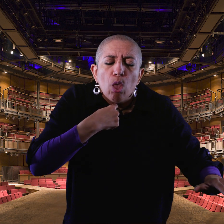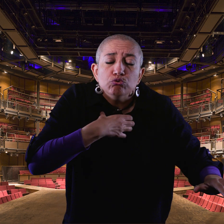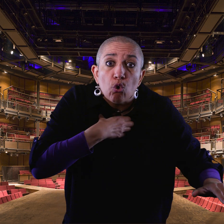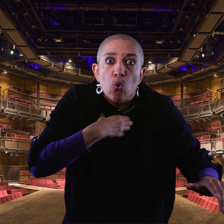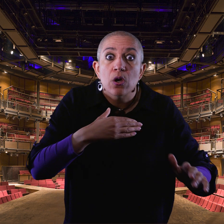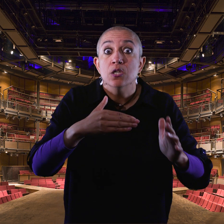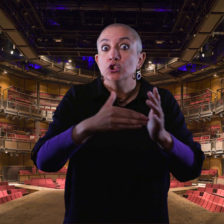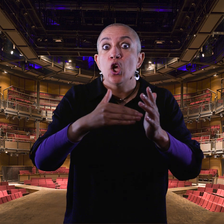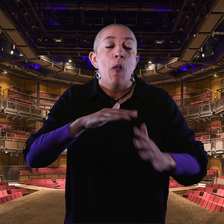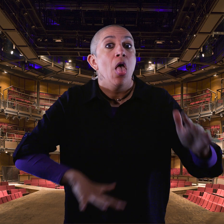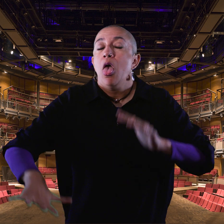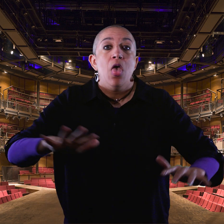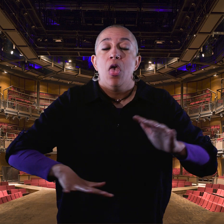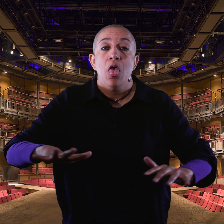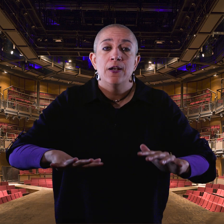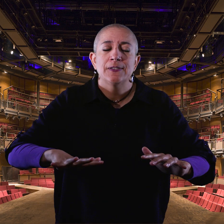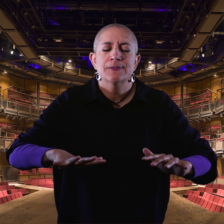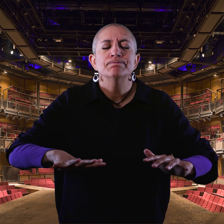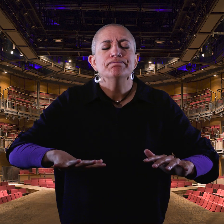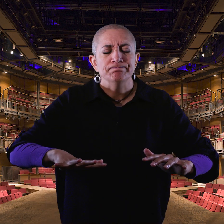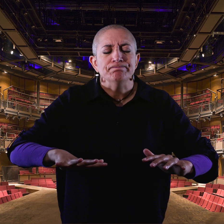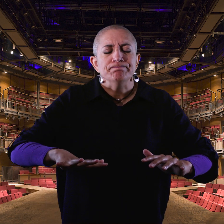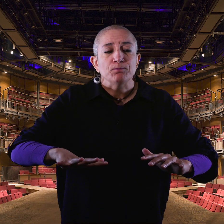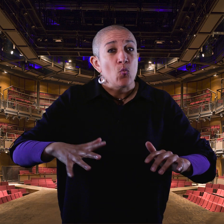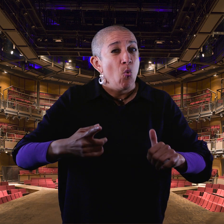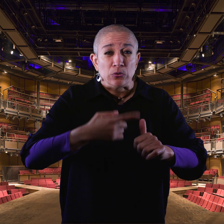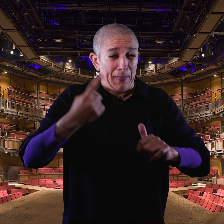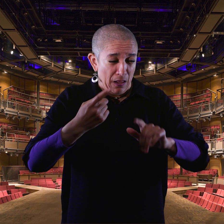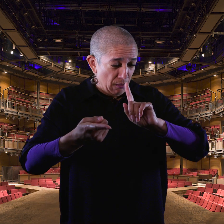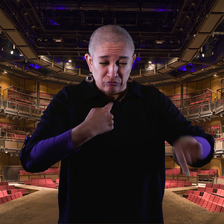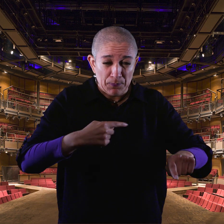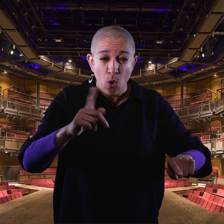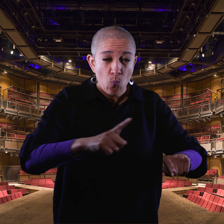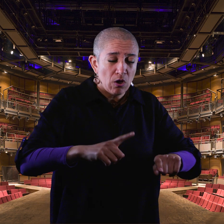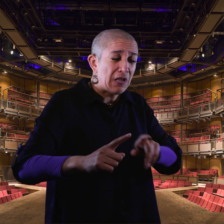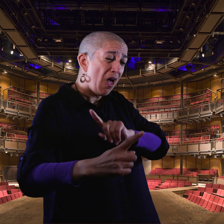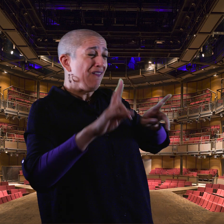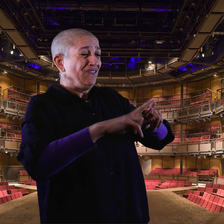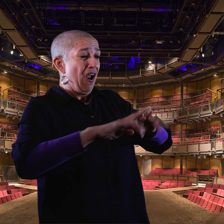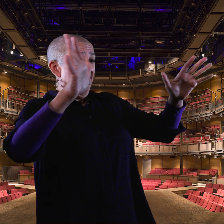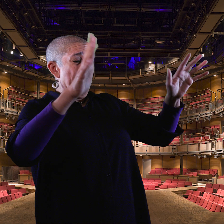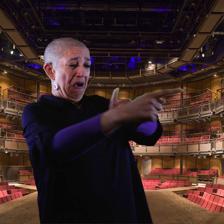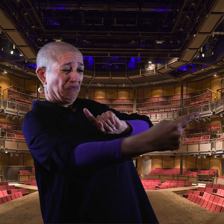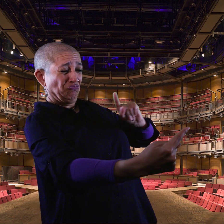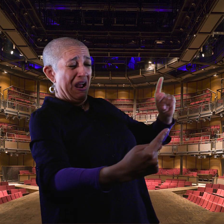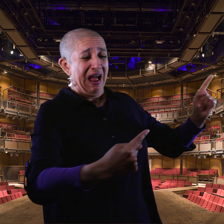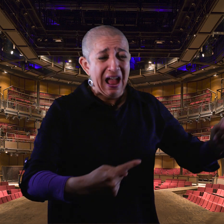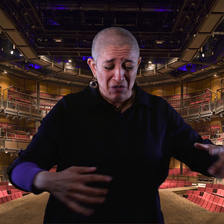And she, by choice and reflex, gives him the Heimlich manoeuvre. She turns to gold around him.